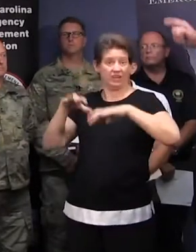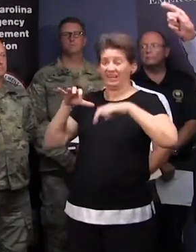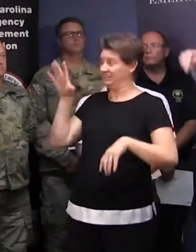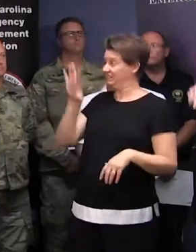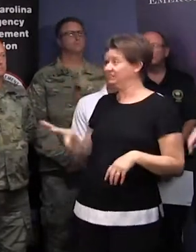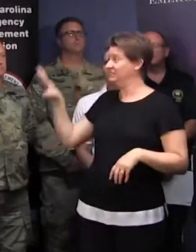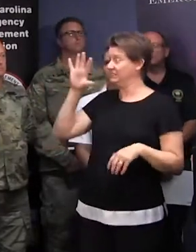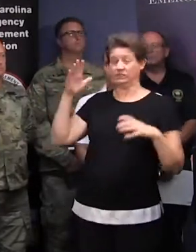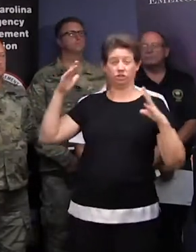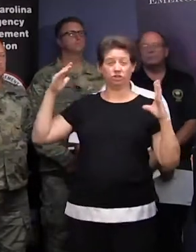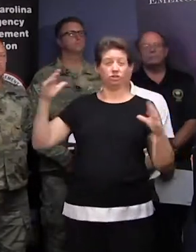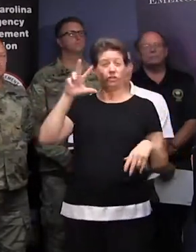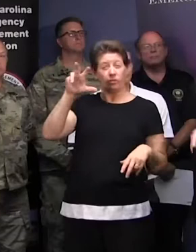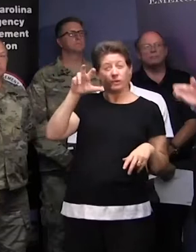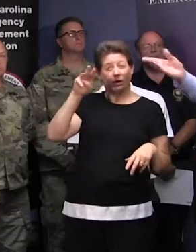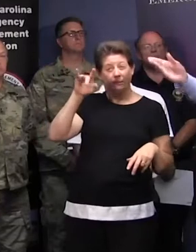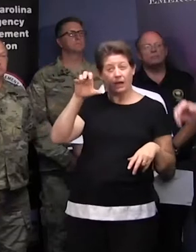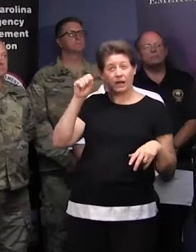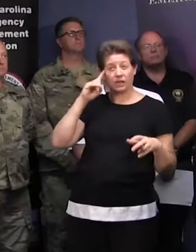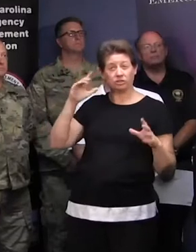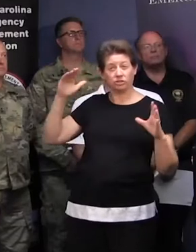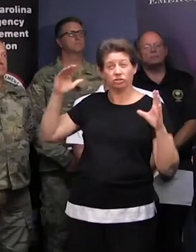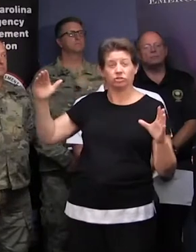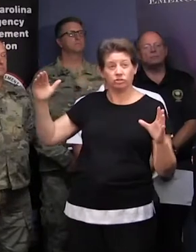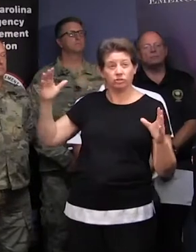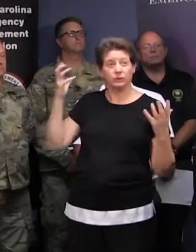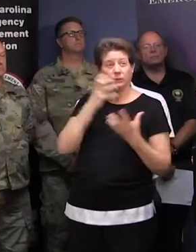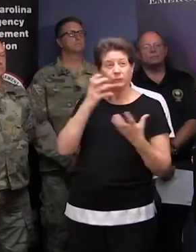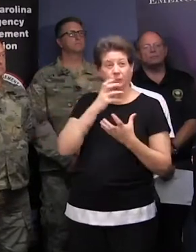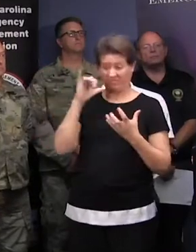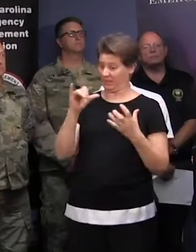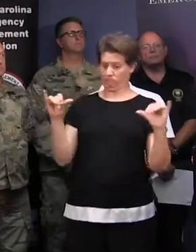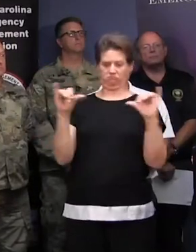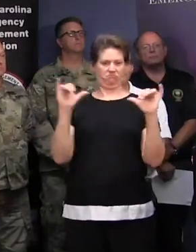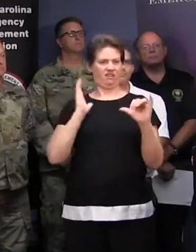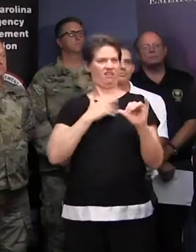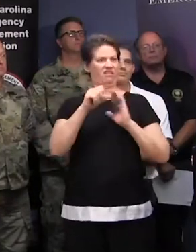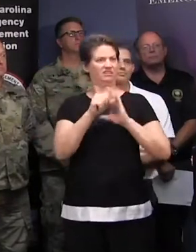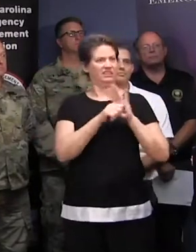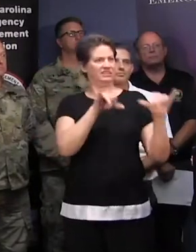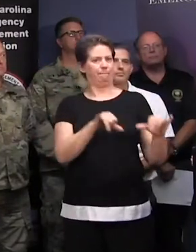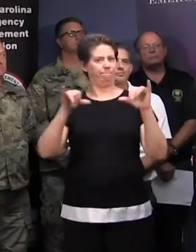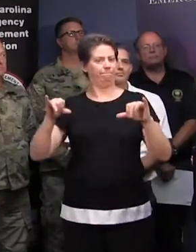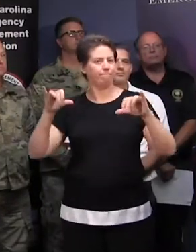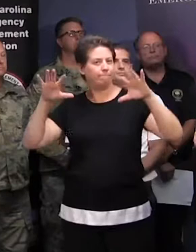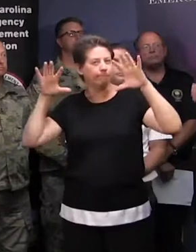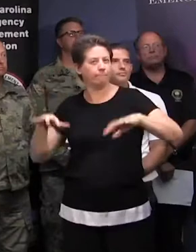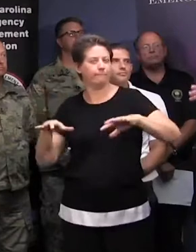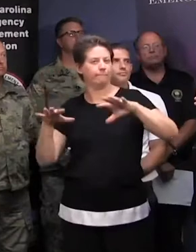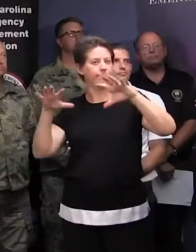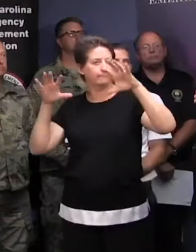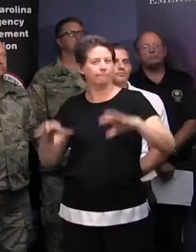about 300 miles across, which, as he pointed out, is as big as our state, is going to be with us, falling